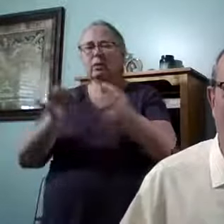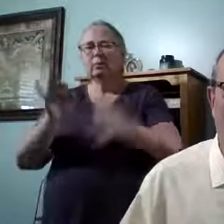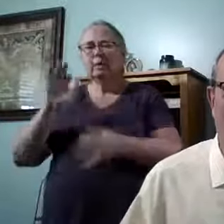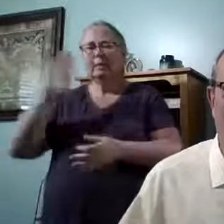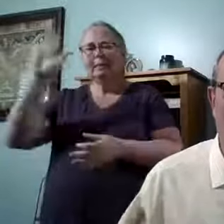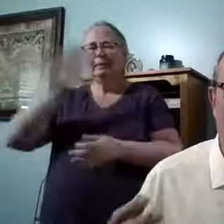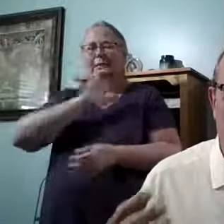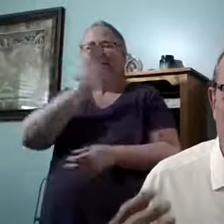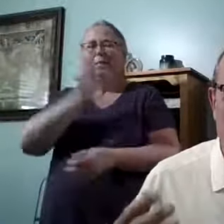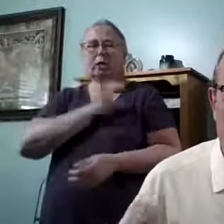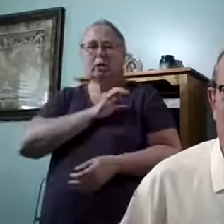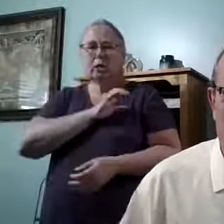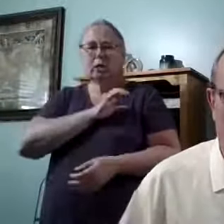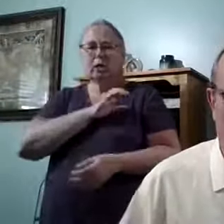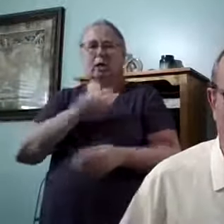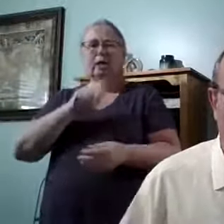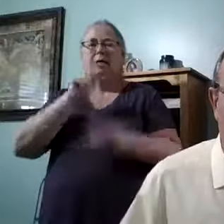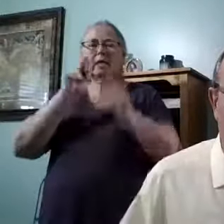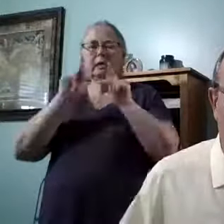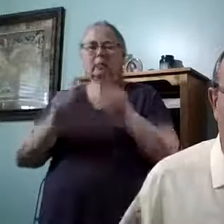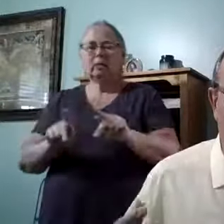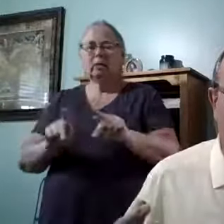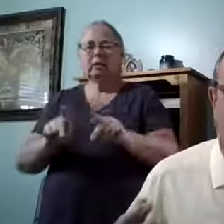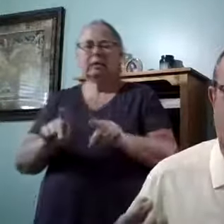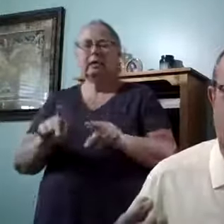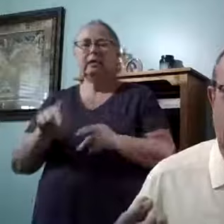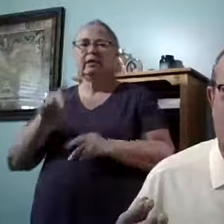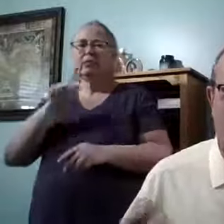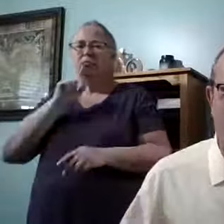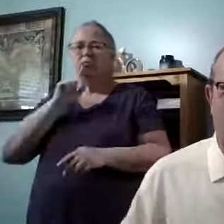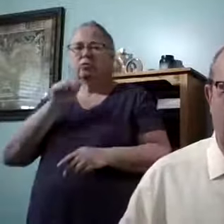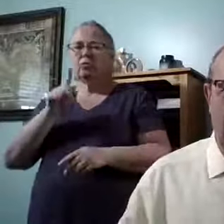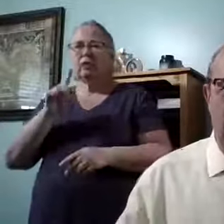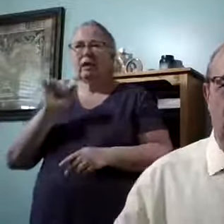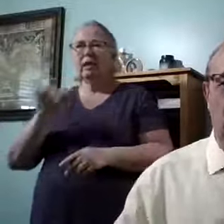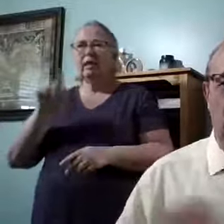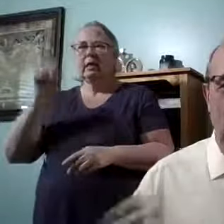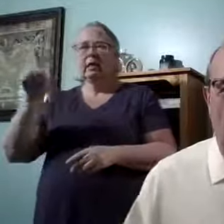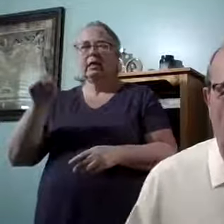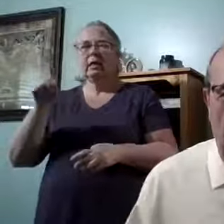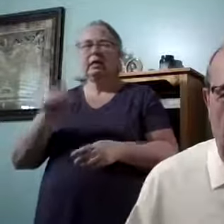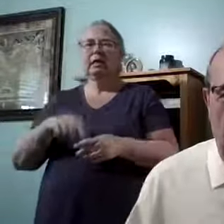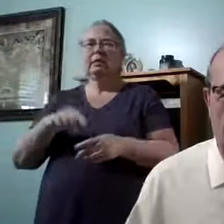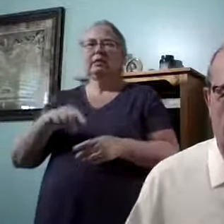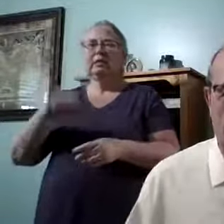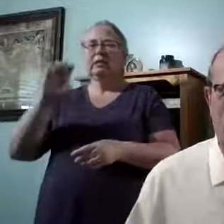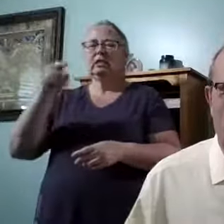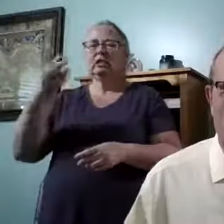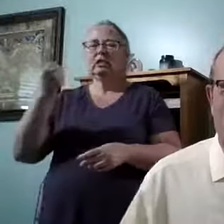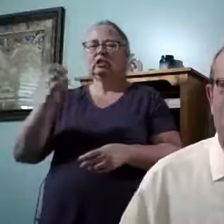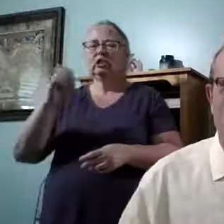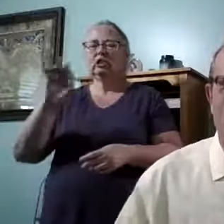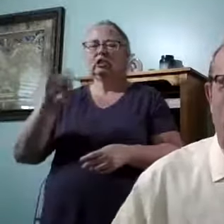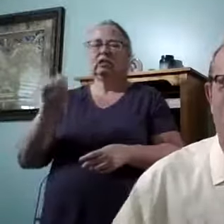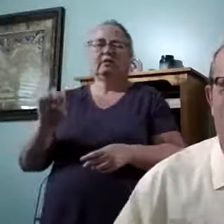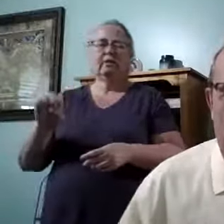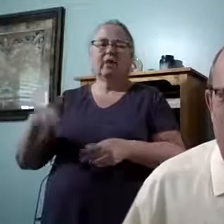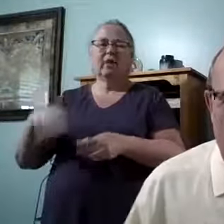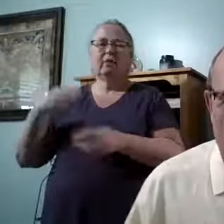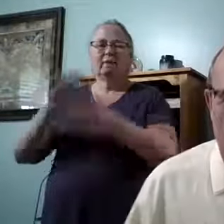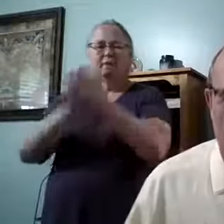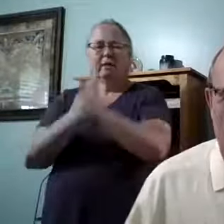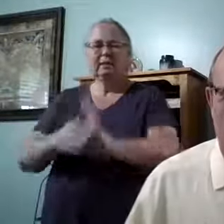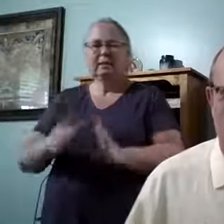character, his person in the fact that he is the chief of peace. He is the